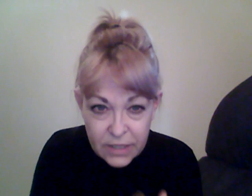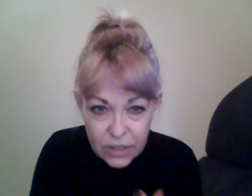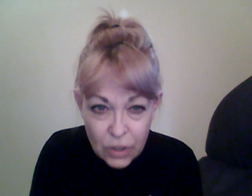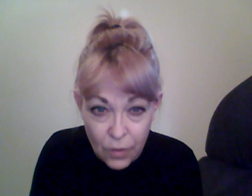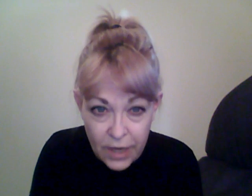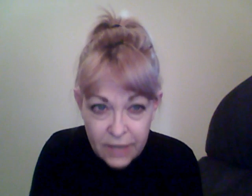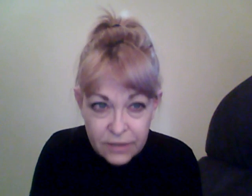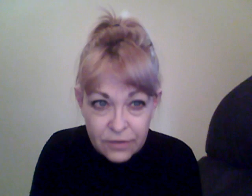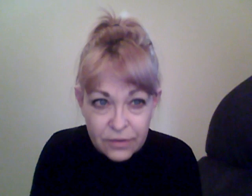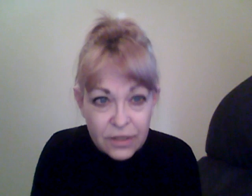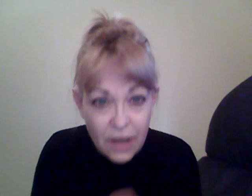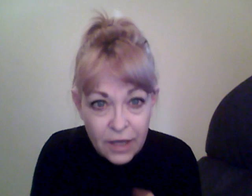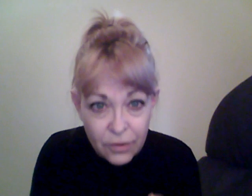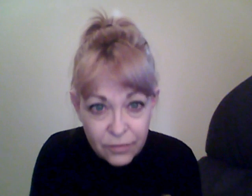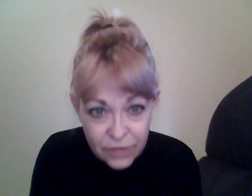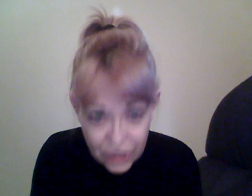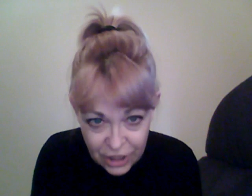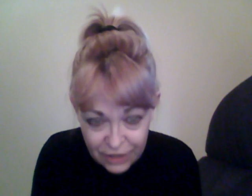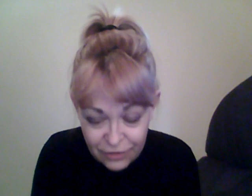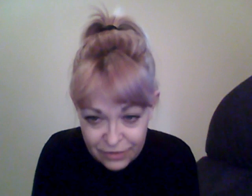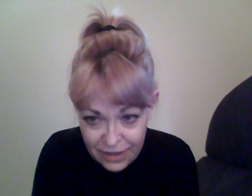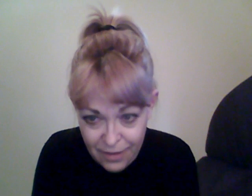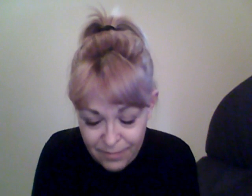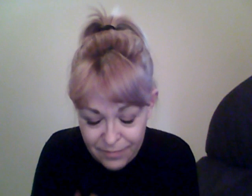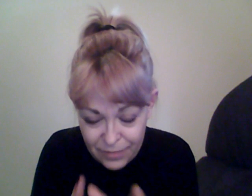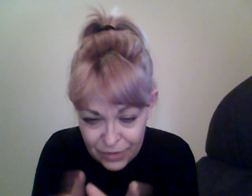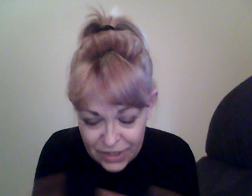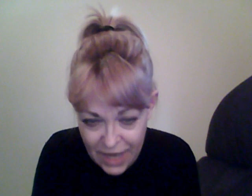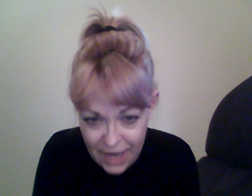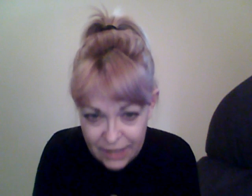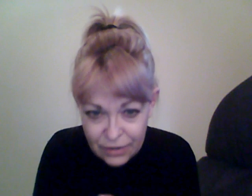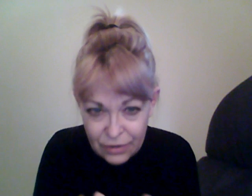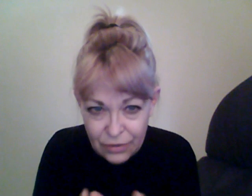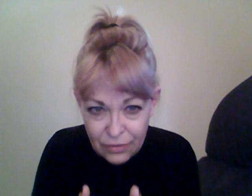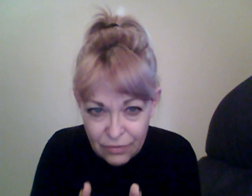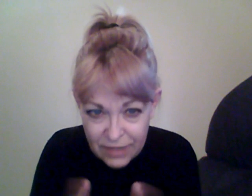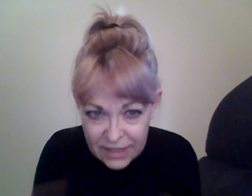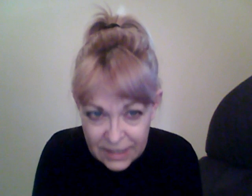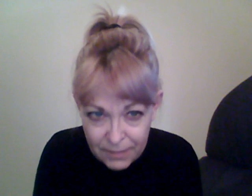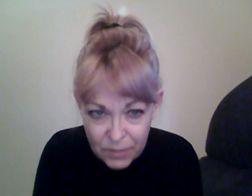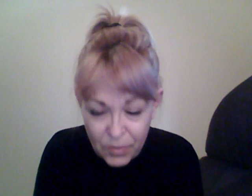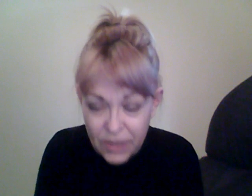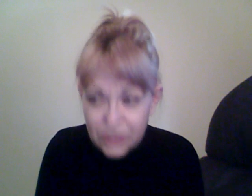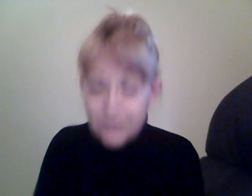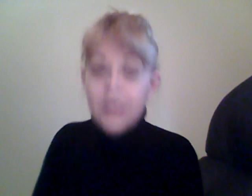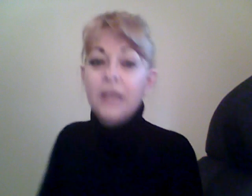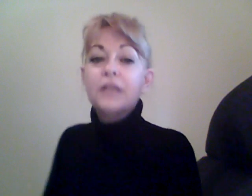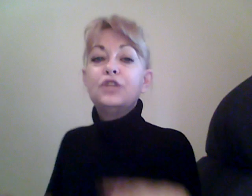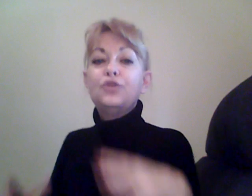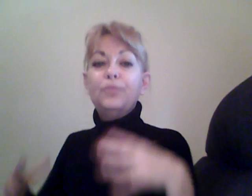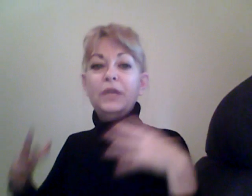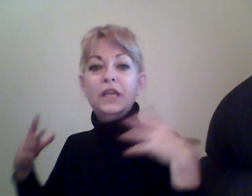No answers. I know, shit, you're dumb, you're sad, you're in deep depression. To be,